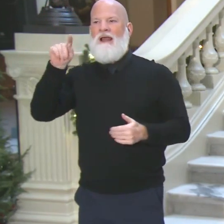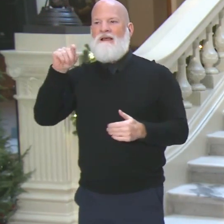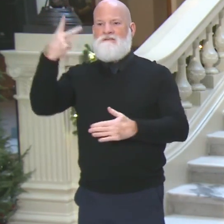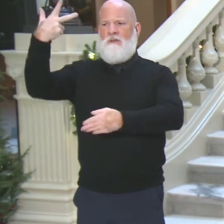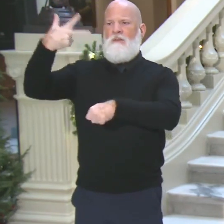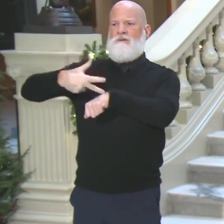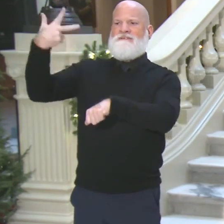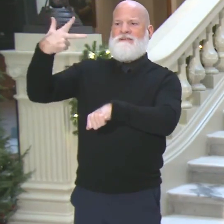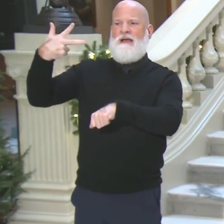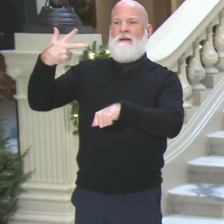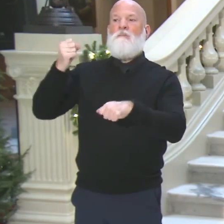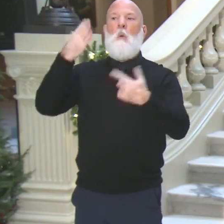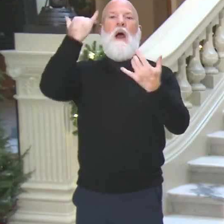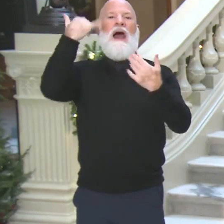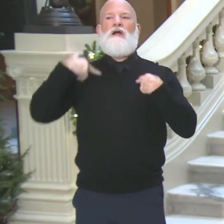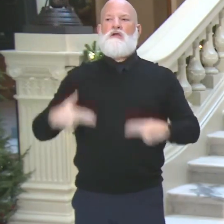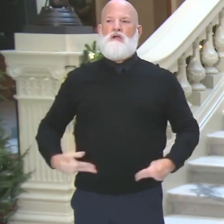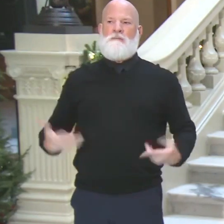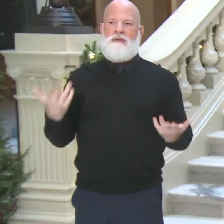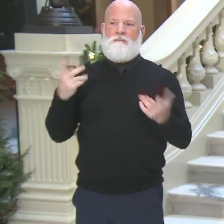involved in the process. Yes.